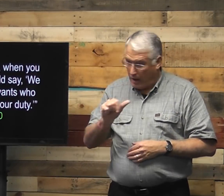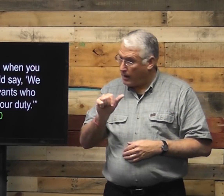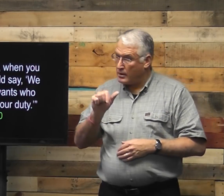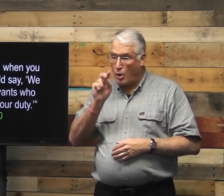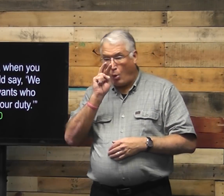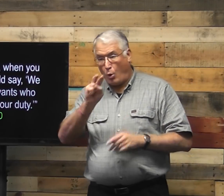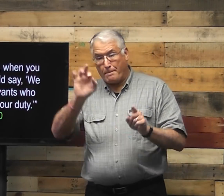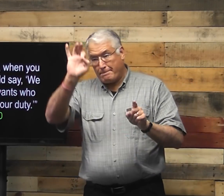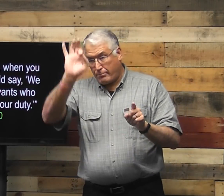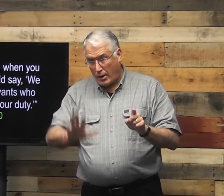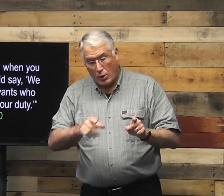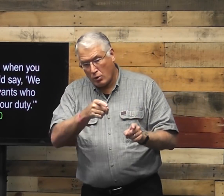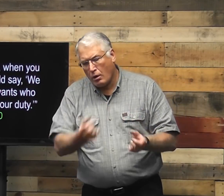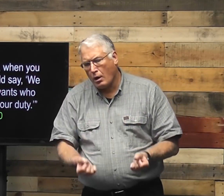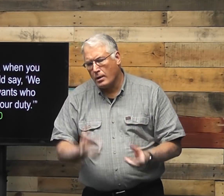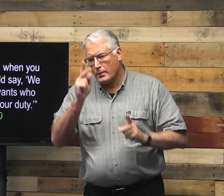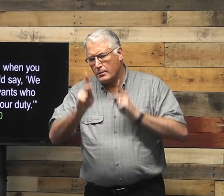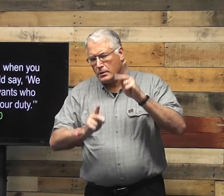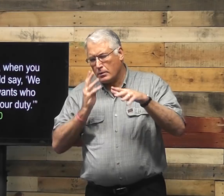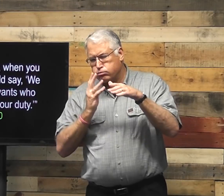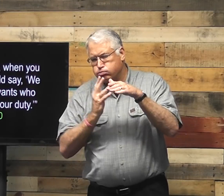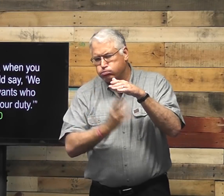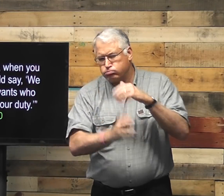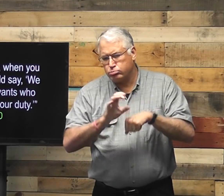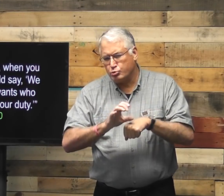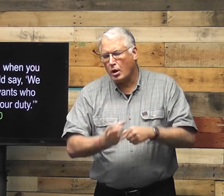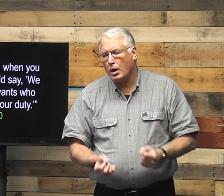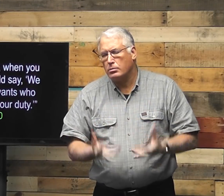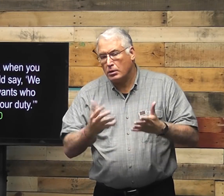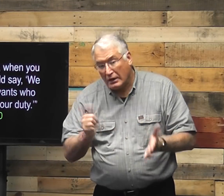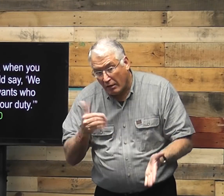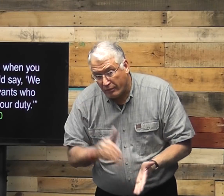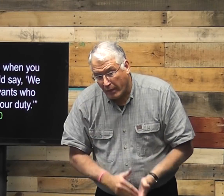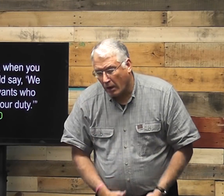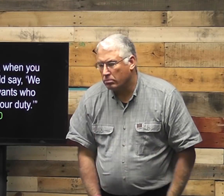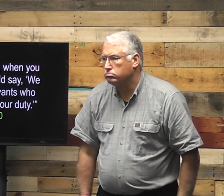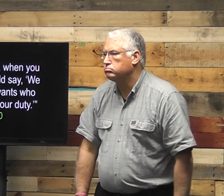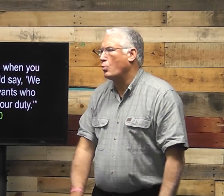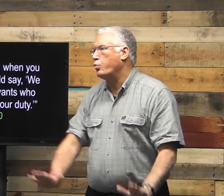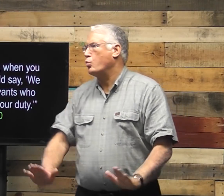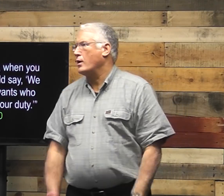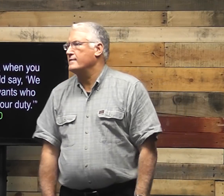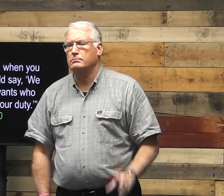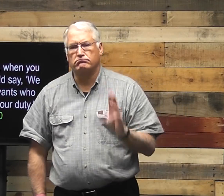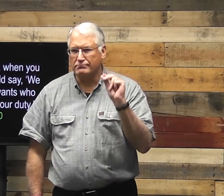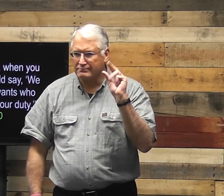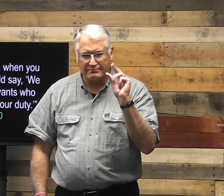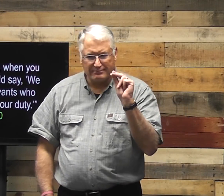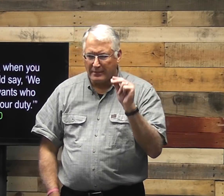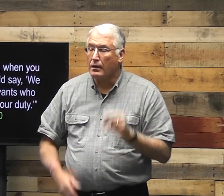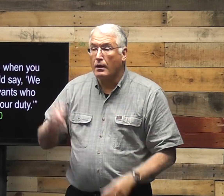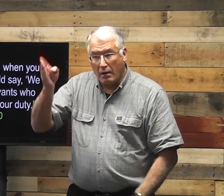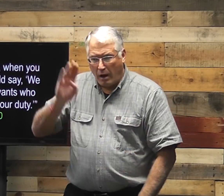So God is not looking at the pastor saying, so how many people have you been bringing into church? Oh, 10,000. Wonderful.